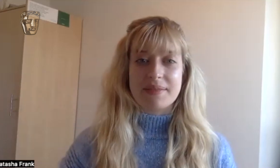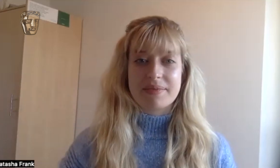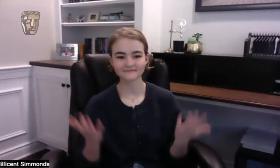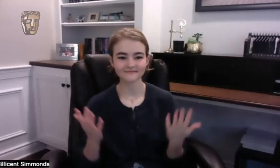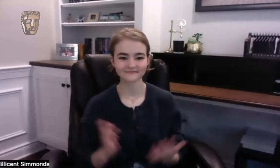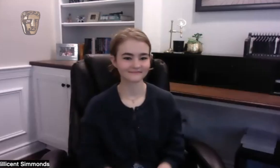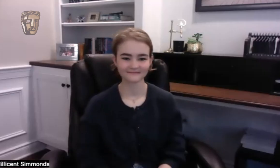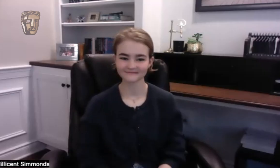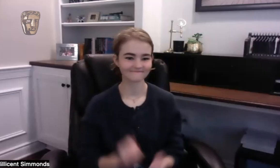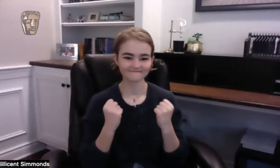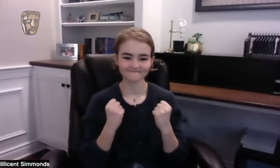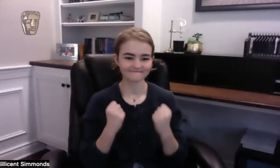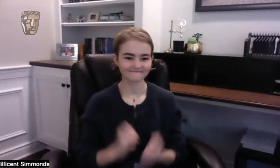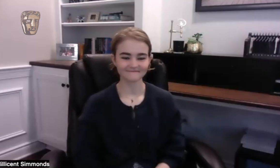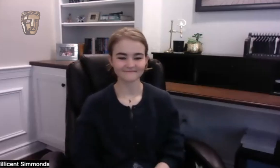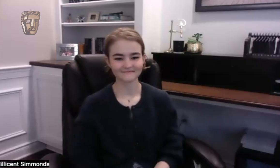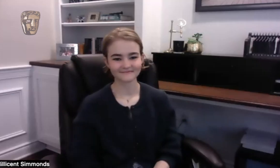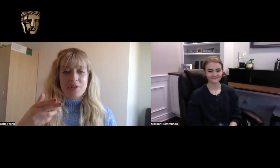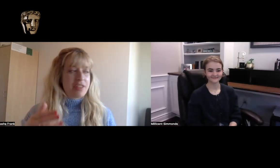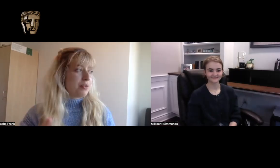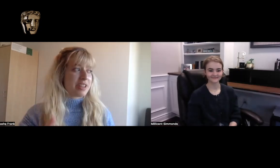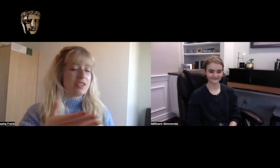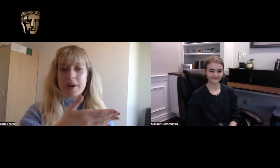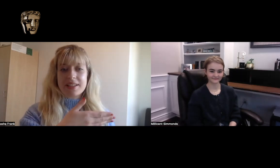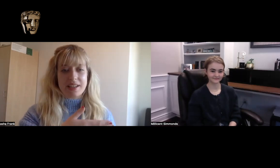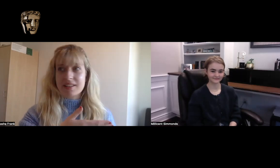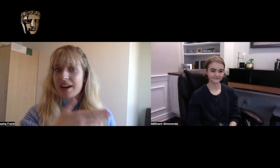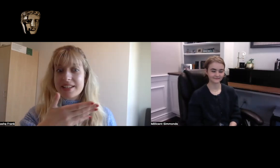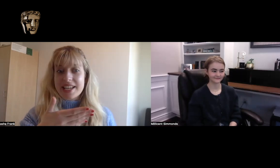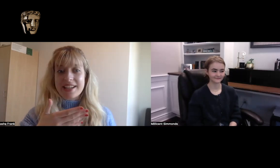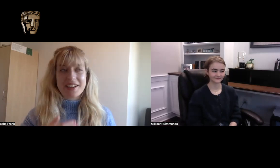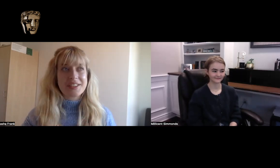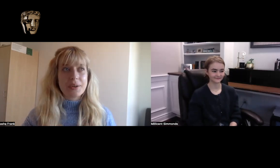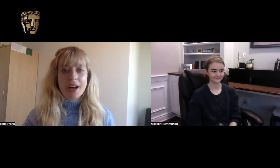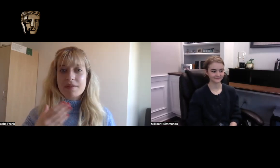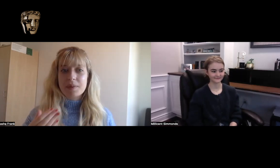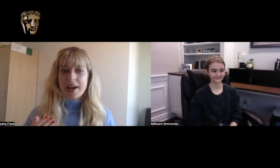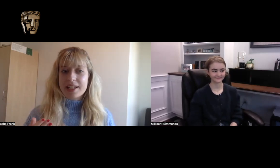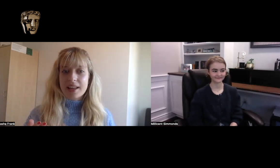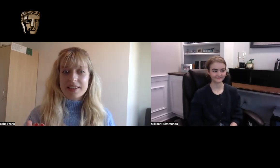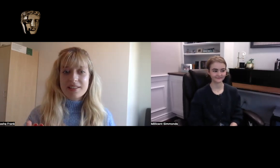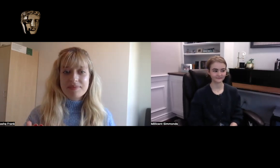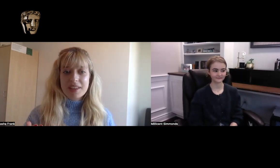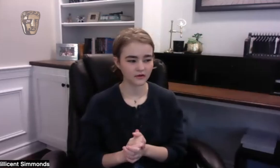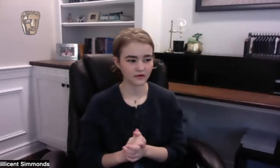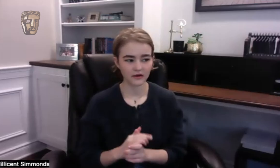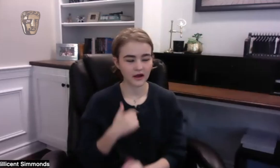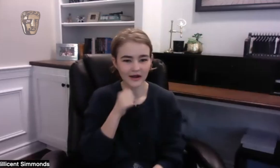but other than that before that which I think was like in 2019 I saw come from away in London it's if you